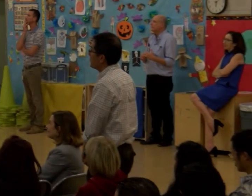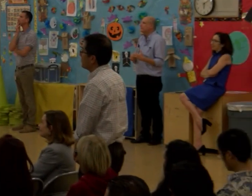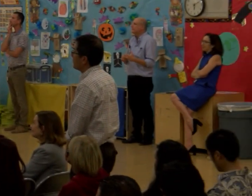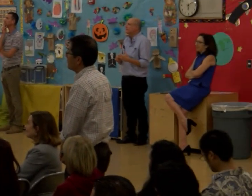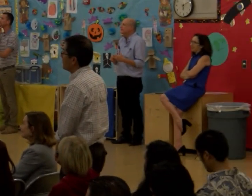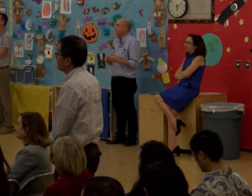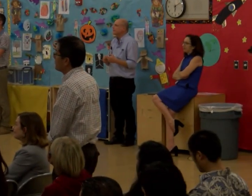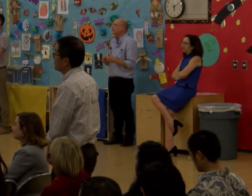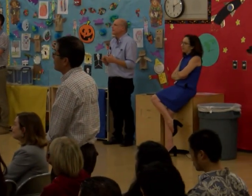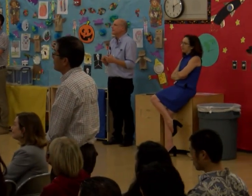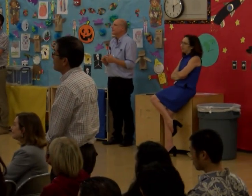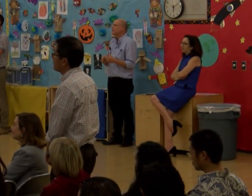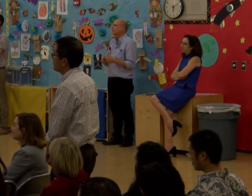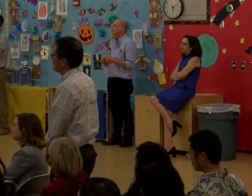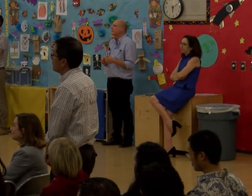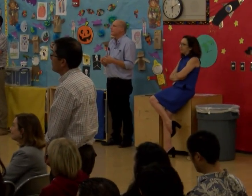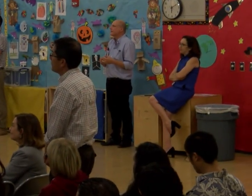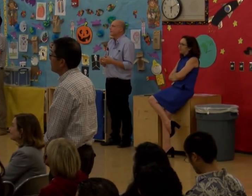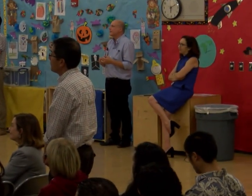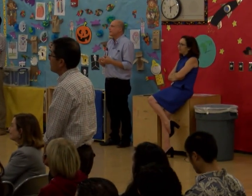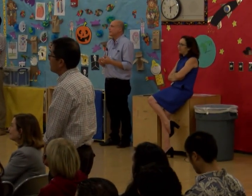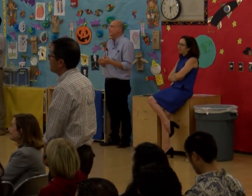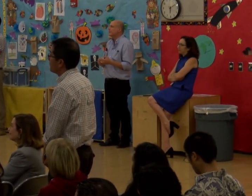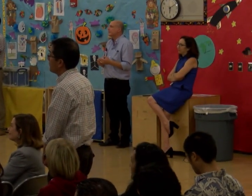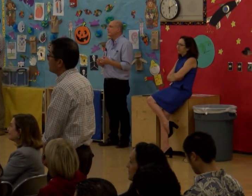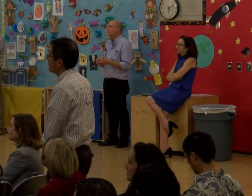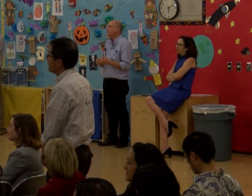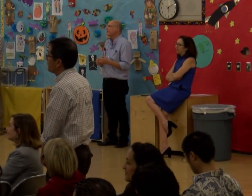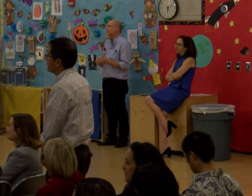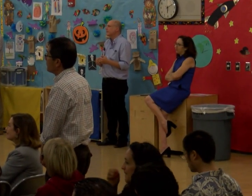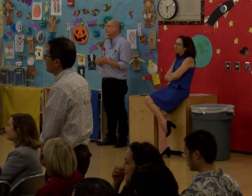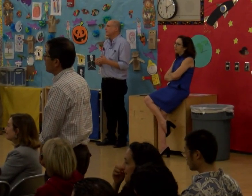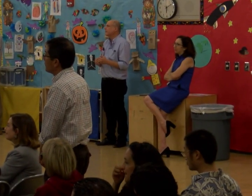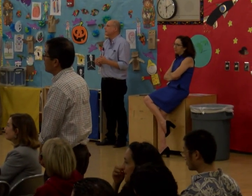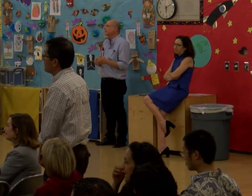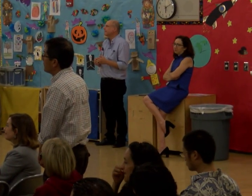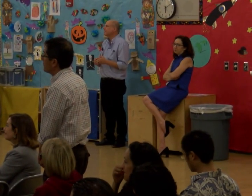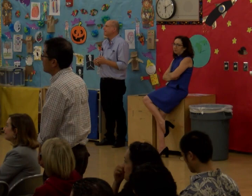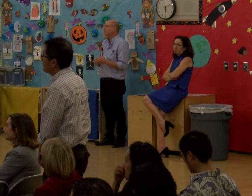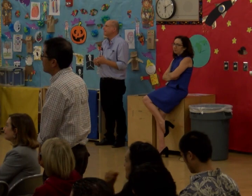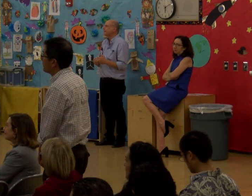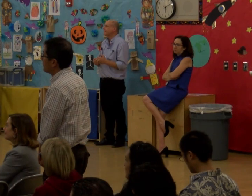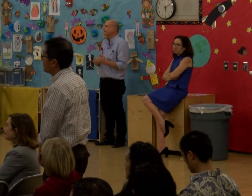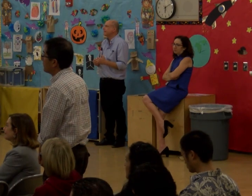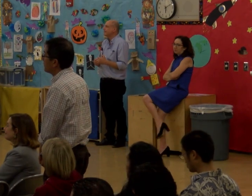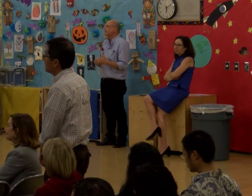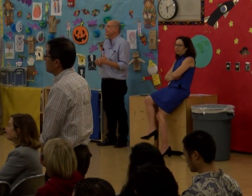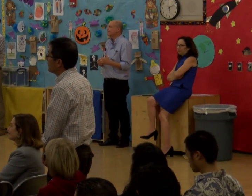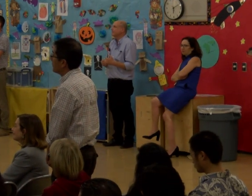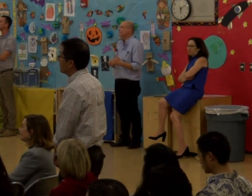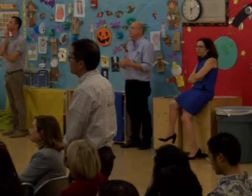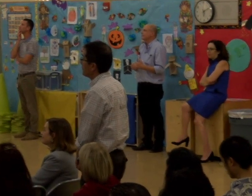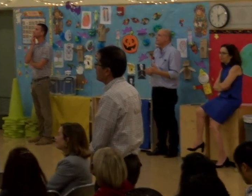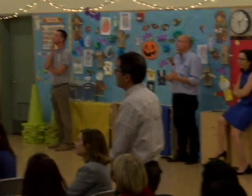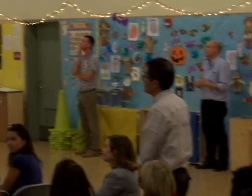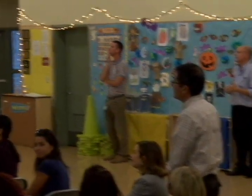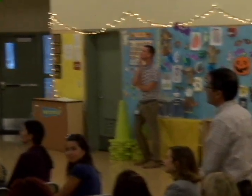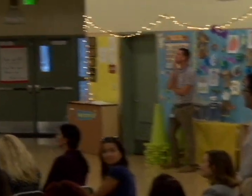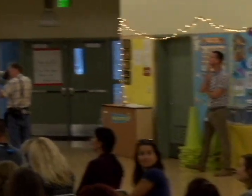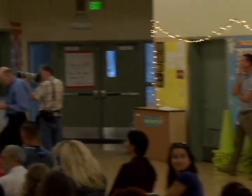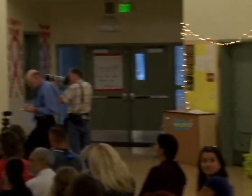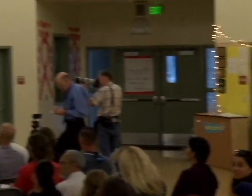And he meets that challenge with dignity and grace and an absolute and